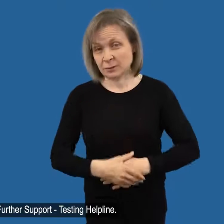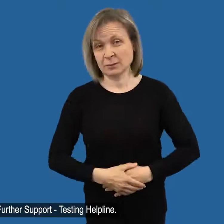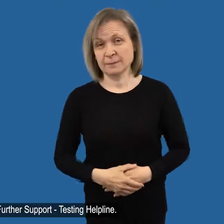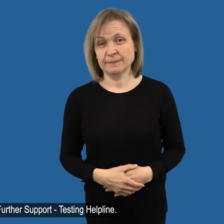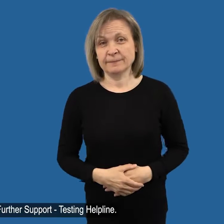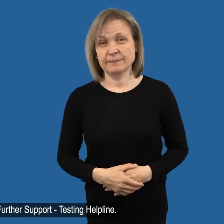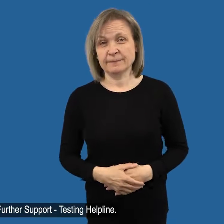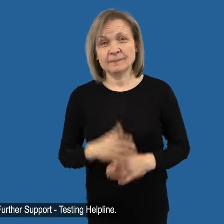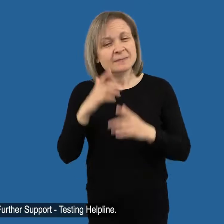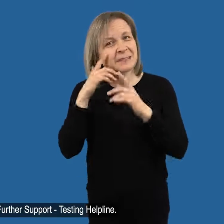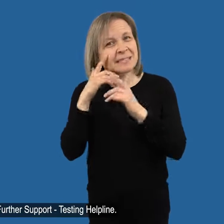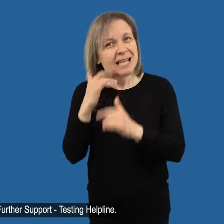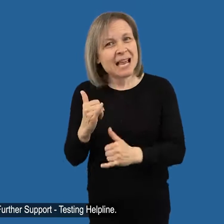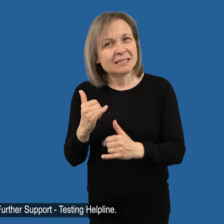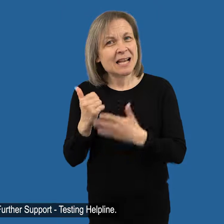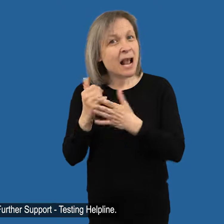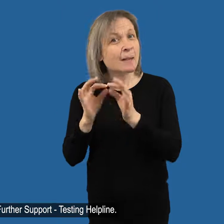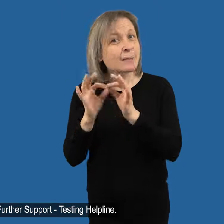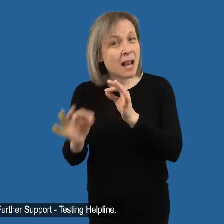Further support Testing helpline